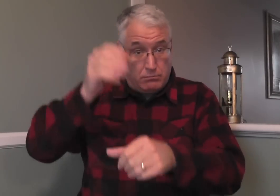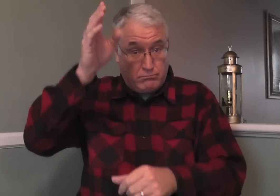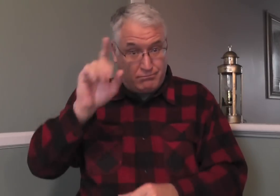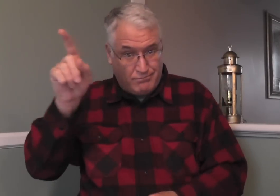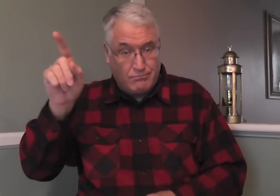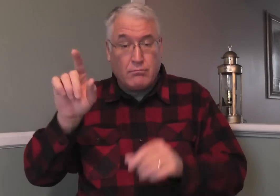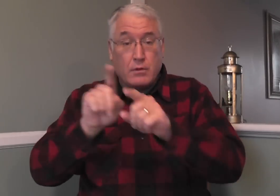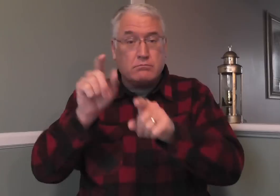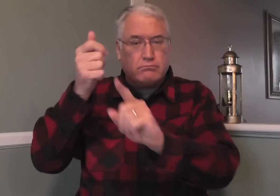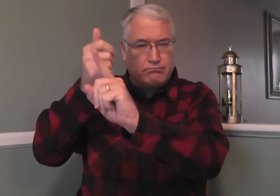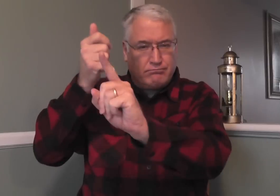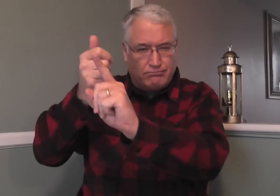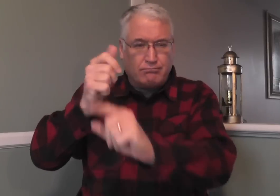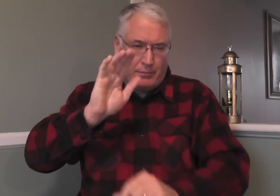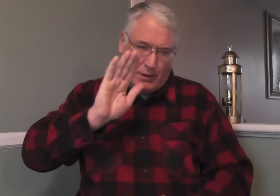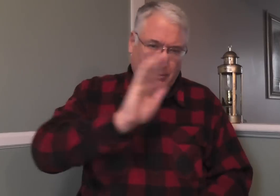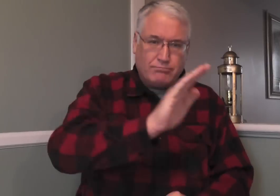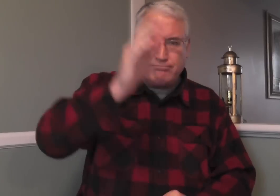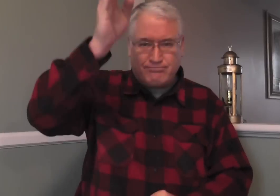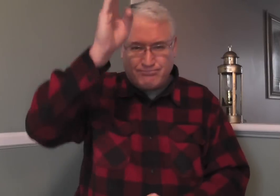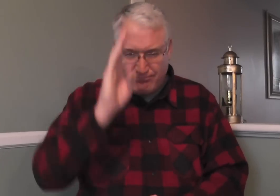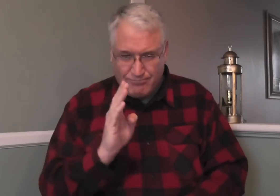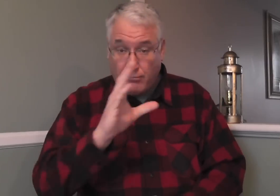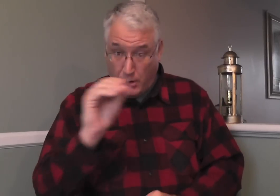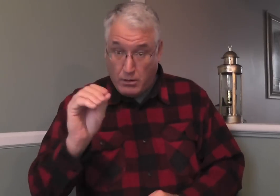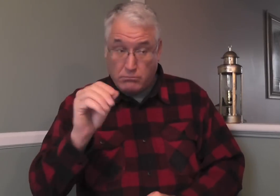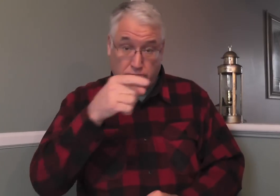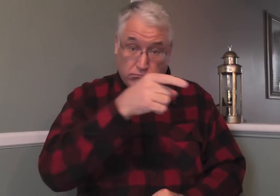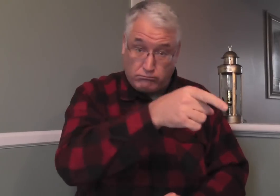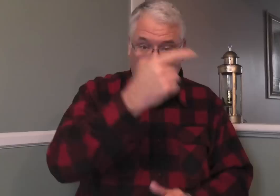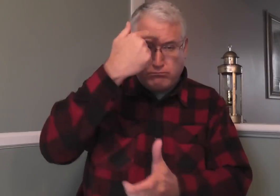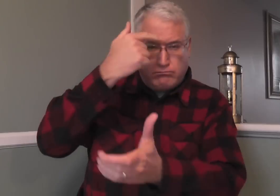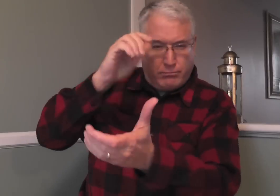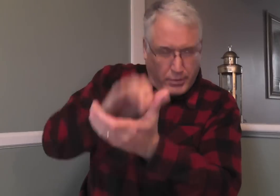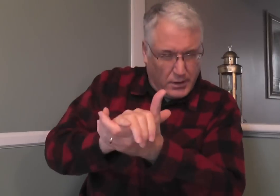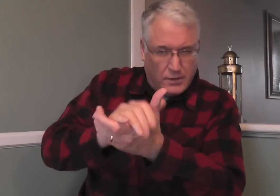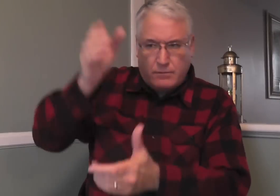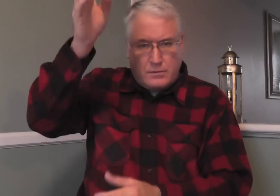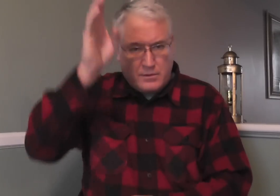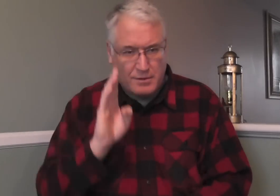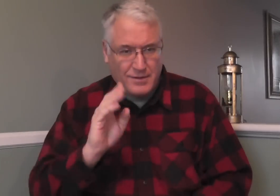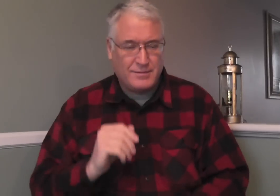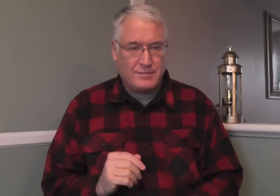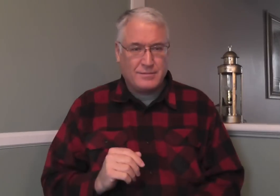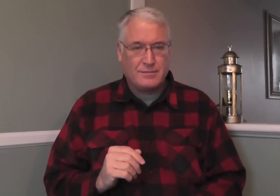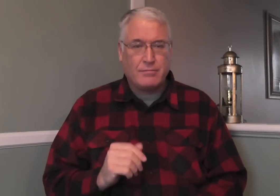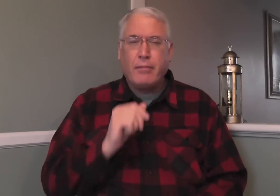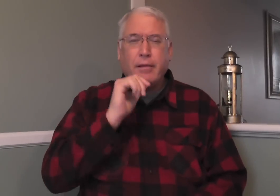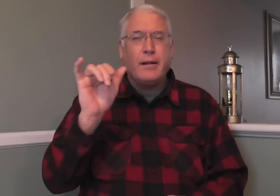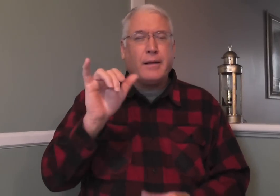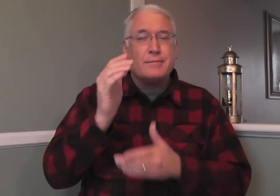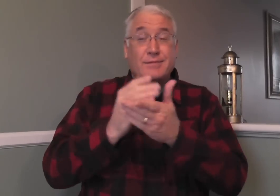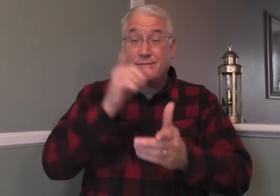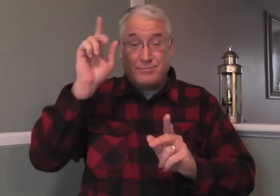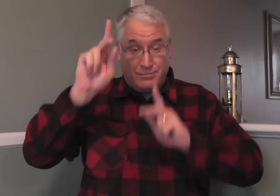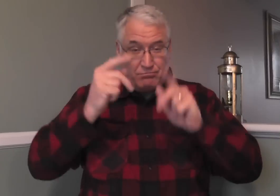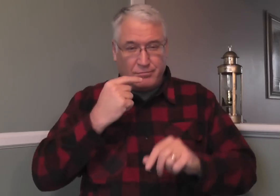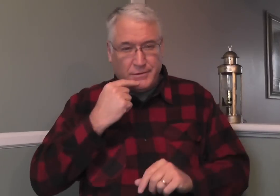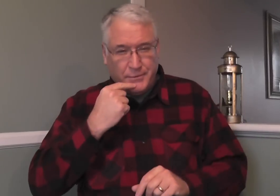He believed in God himself as his God, and he believed God. It's not like when